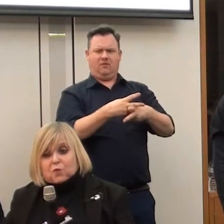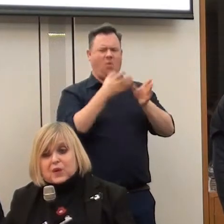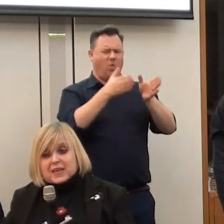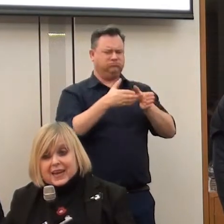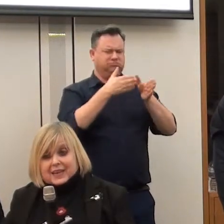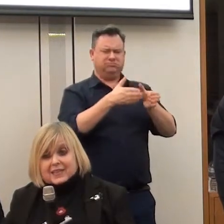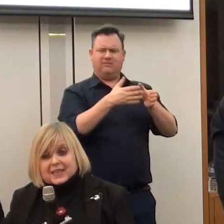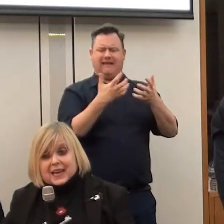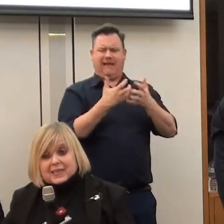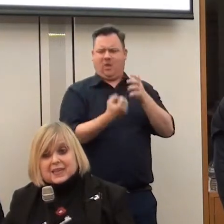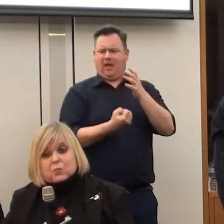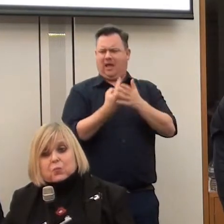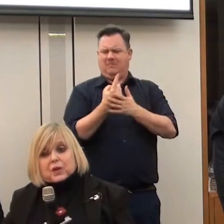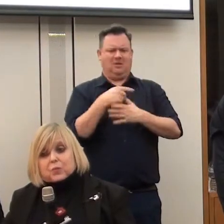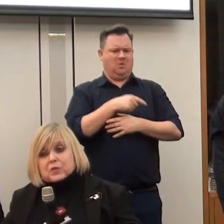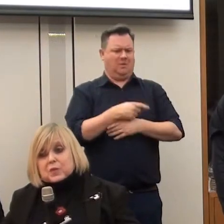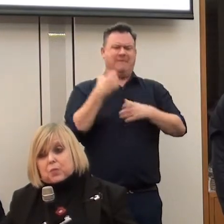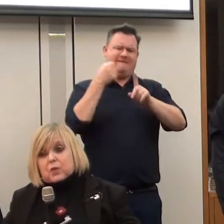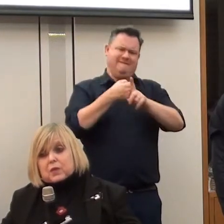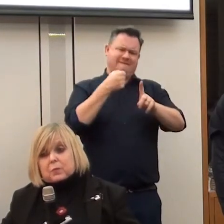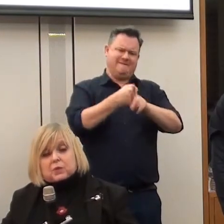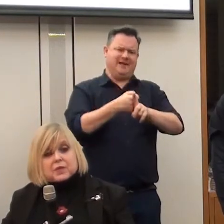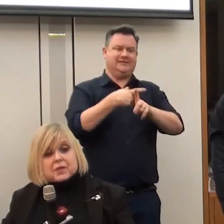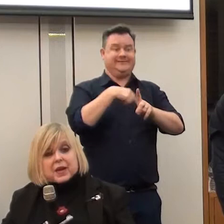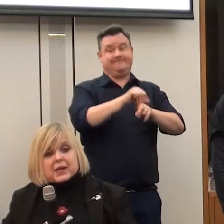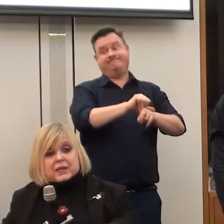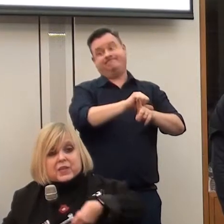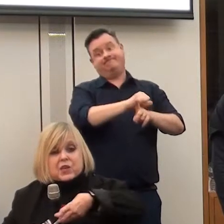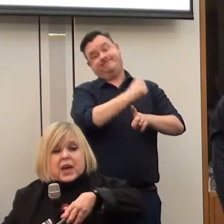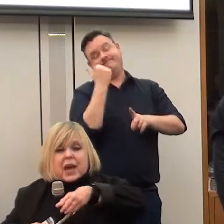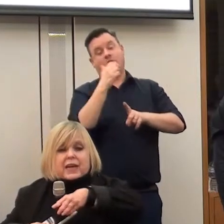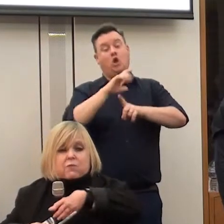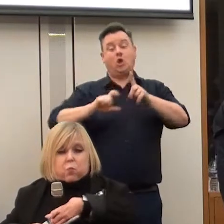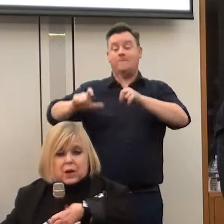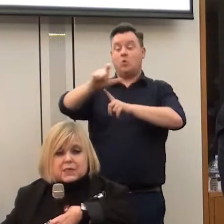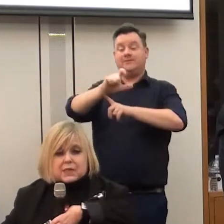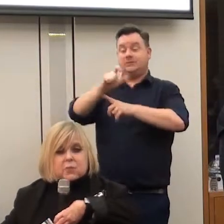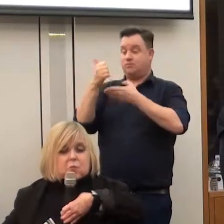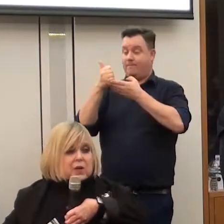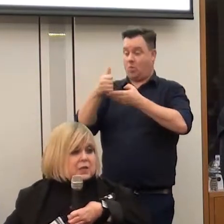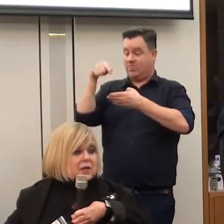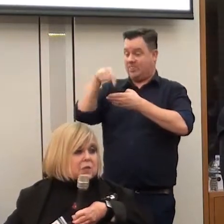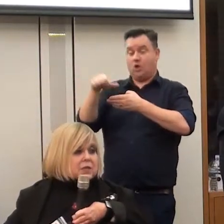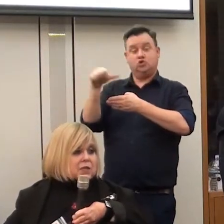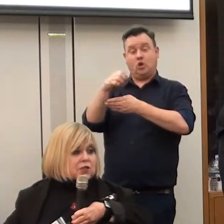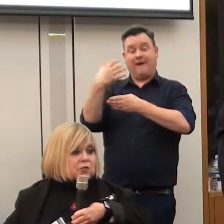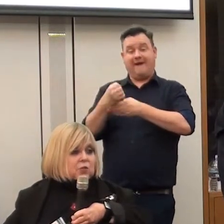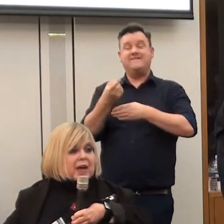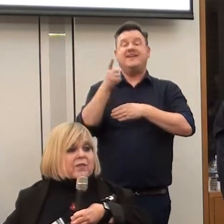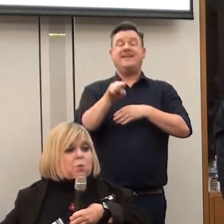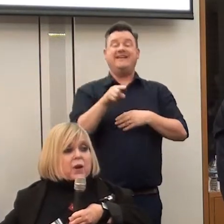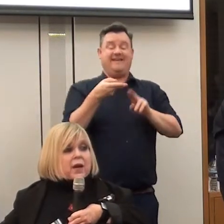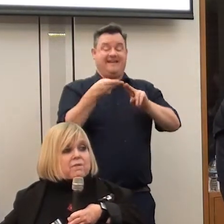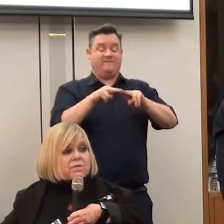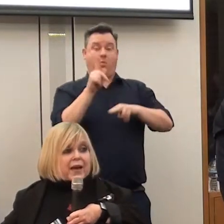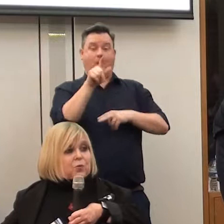We fought for years to get disabled people the support in the community that they needed. And if one disabled person goes to institutional